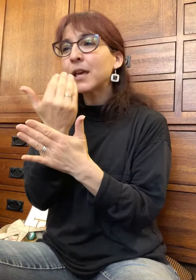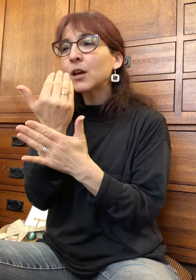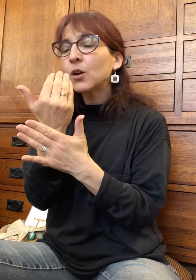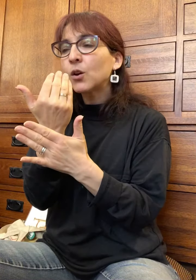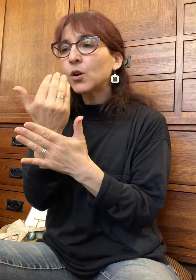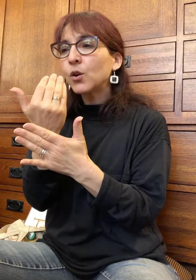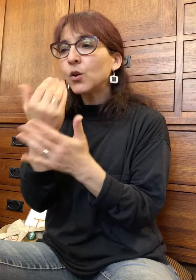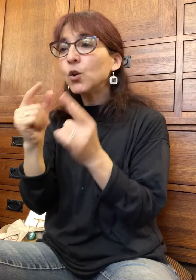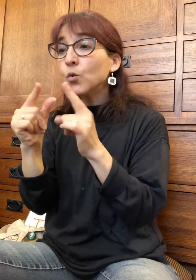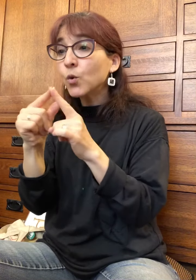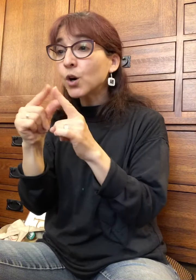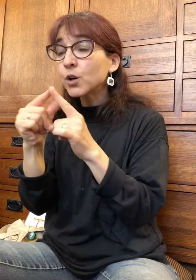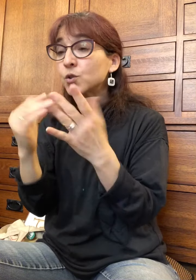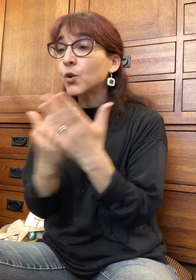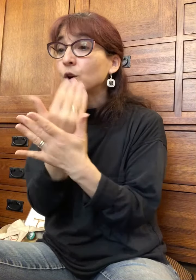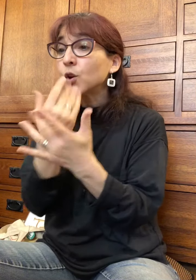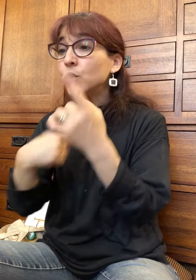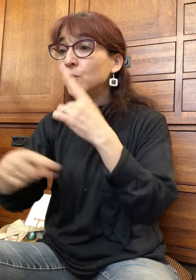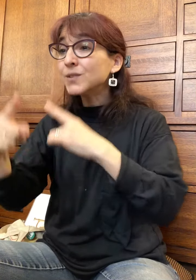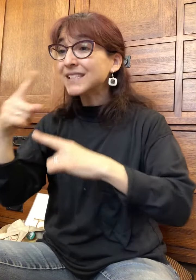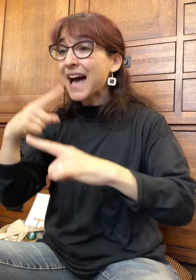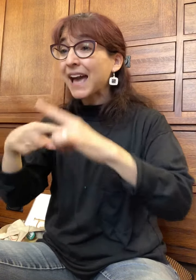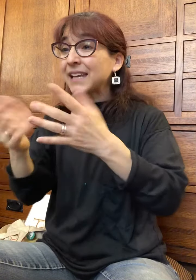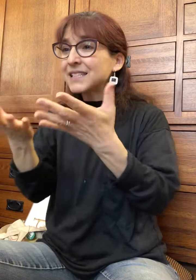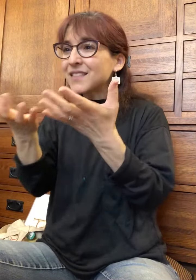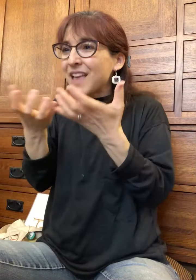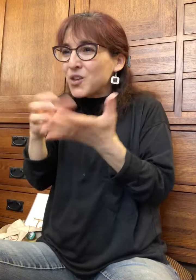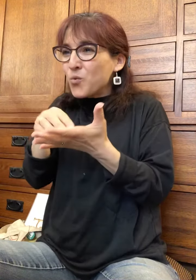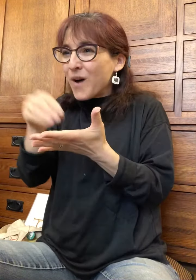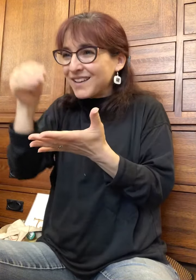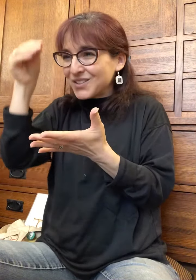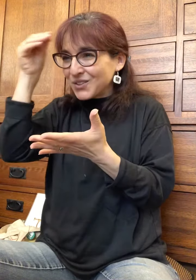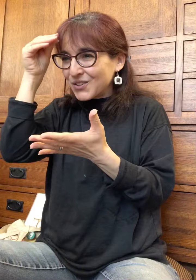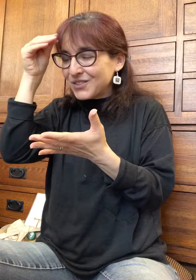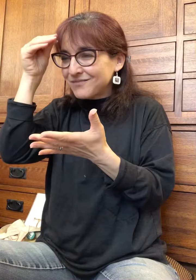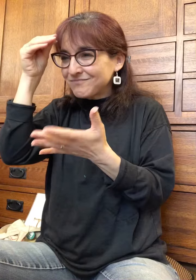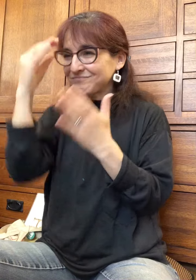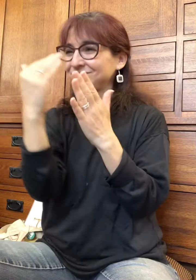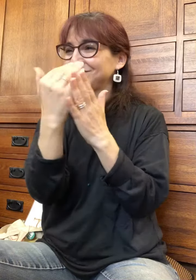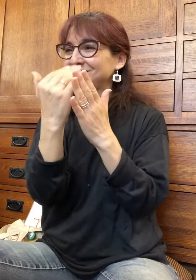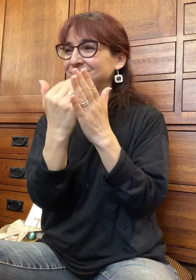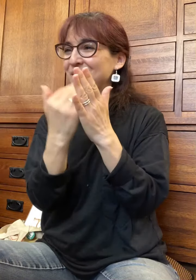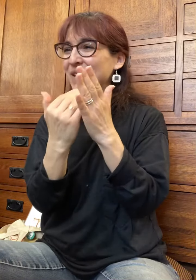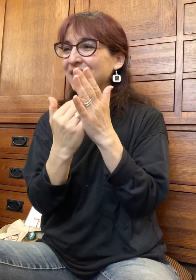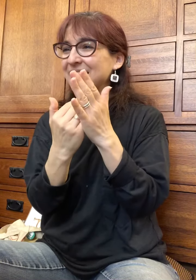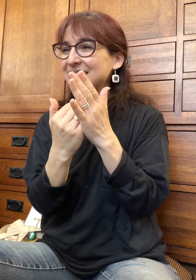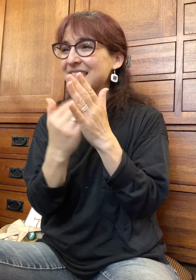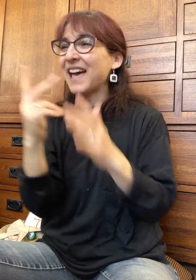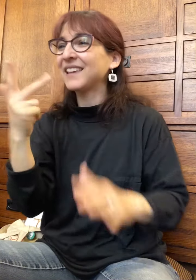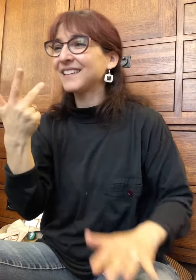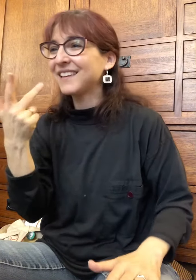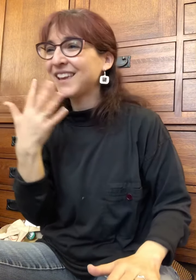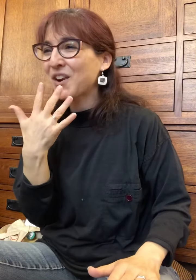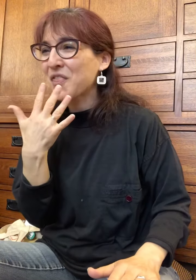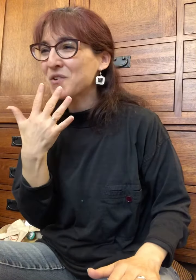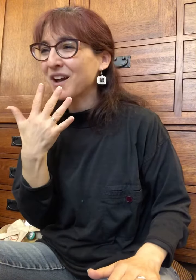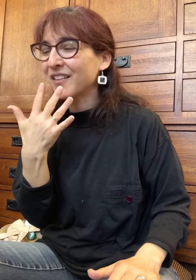any new words or new signs that you want to learn. You can list that in a third color.